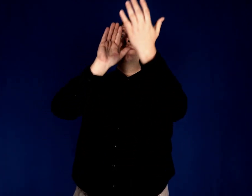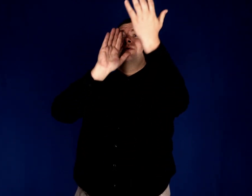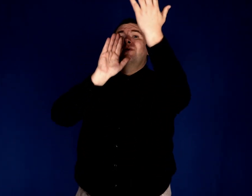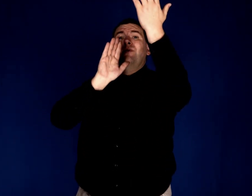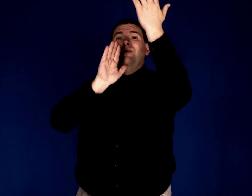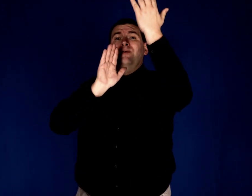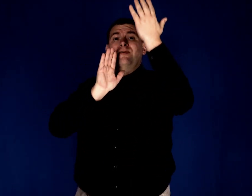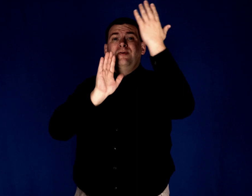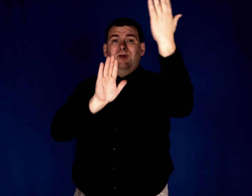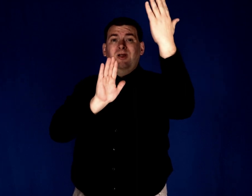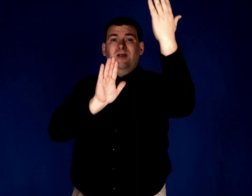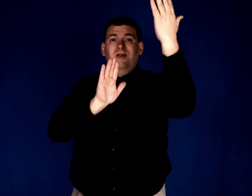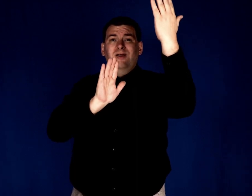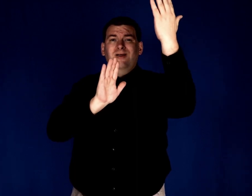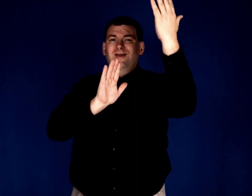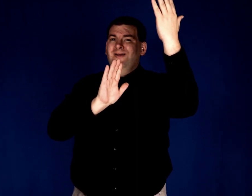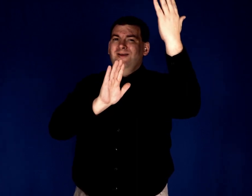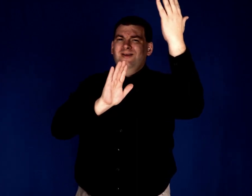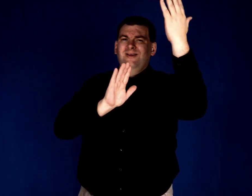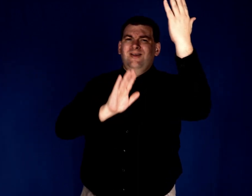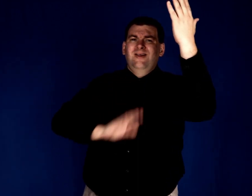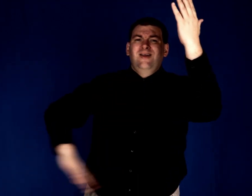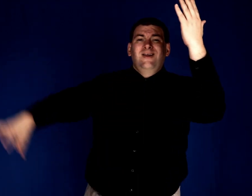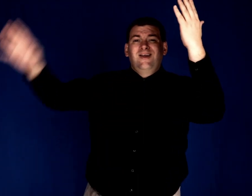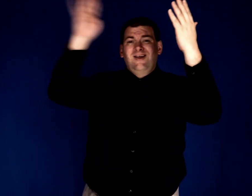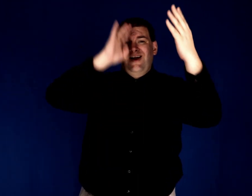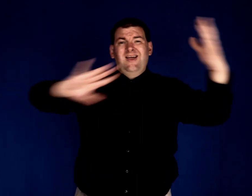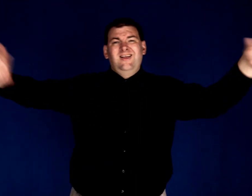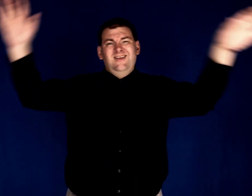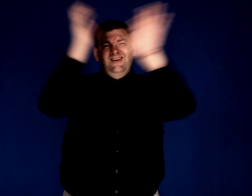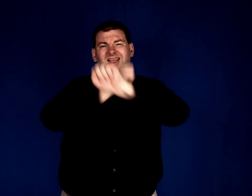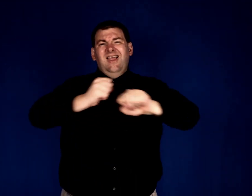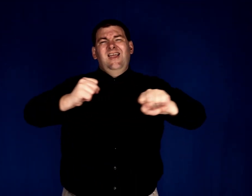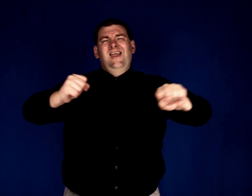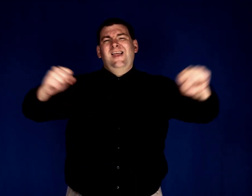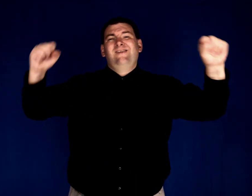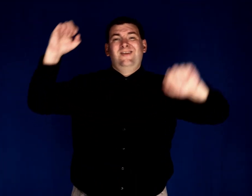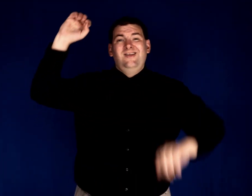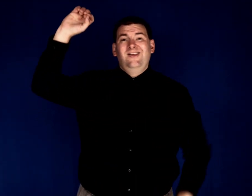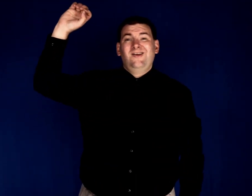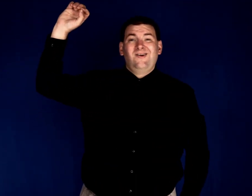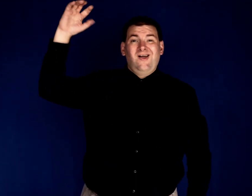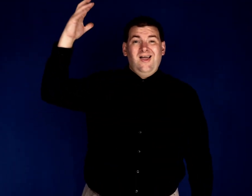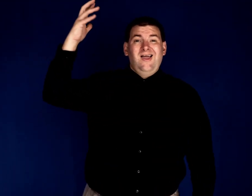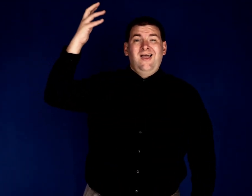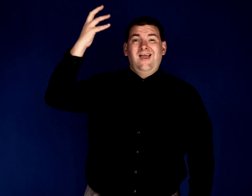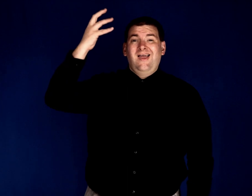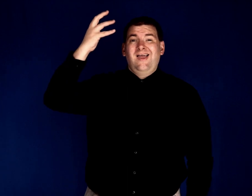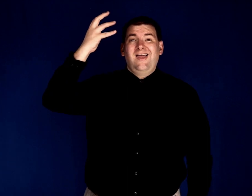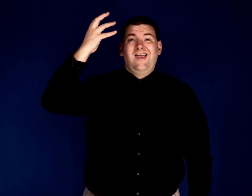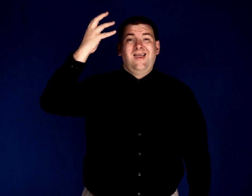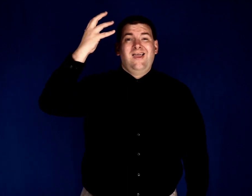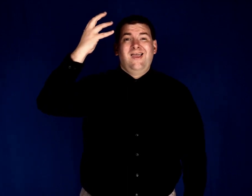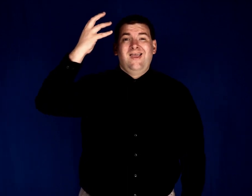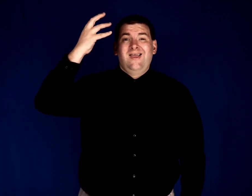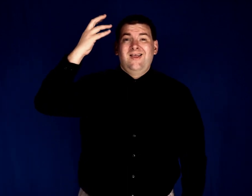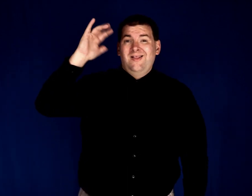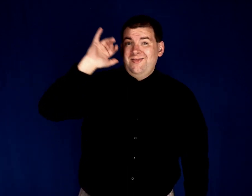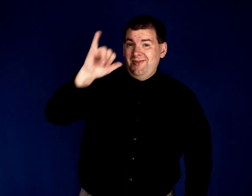this end God's saving grace The blood